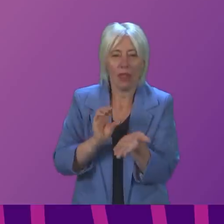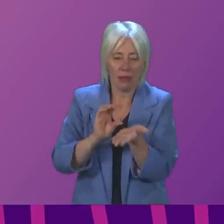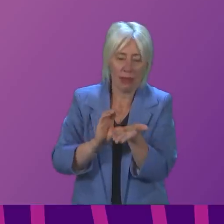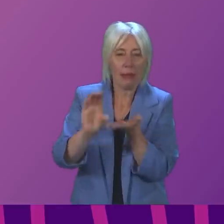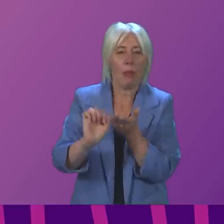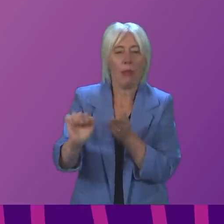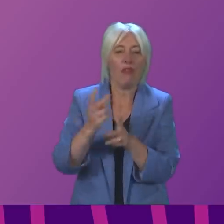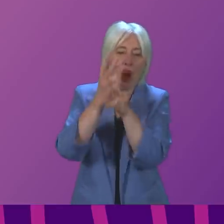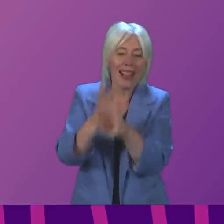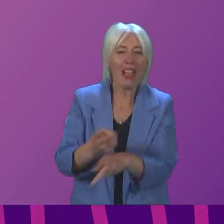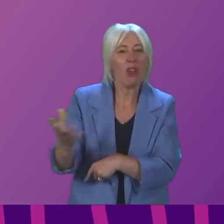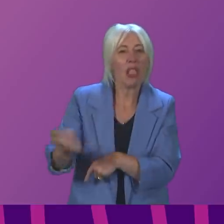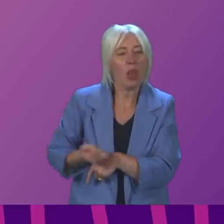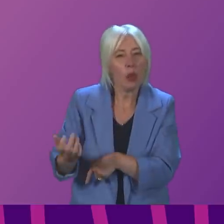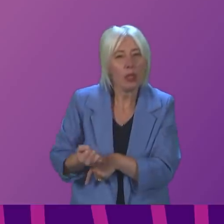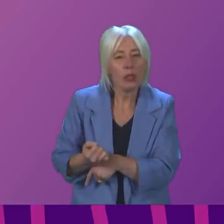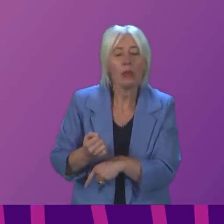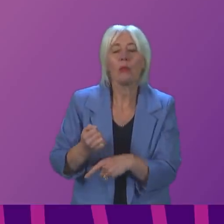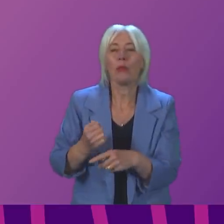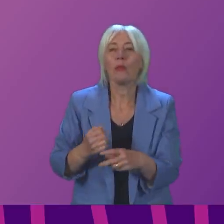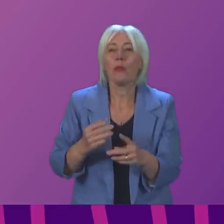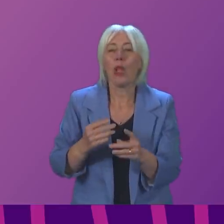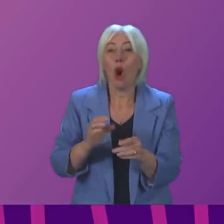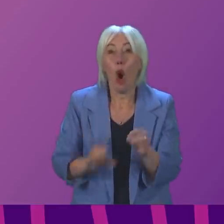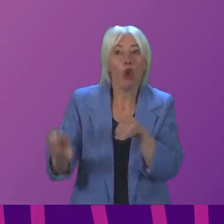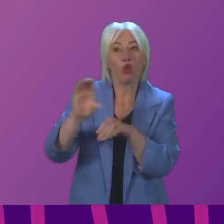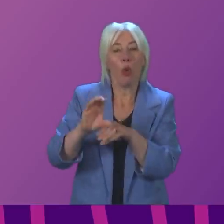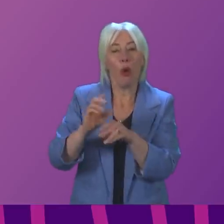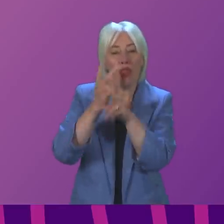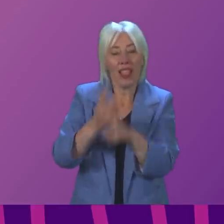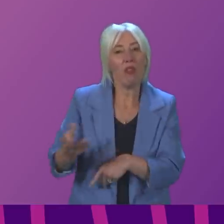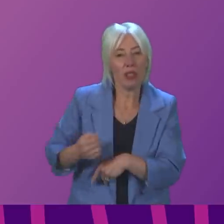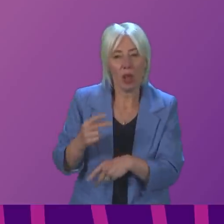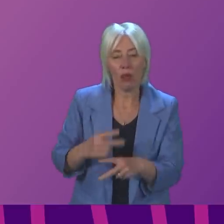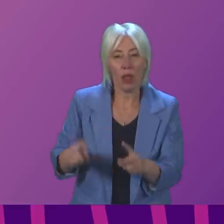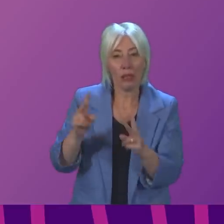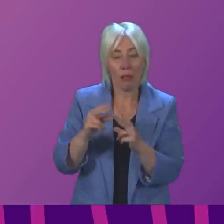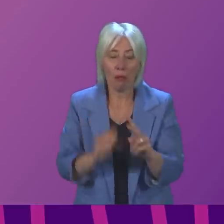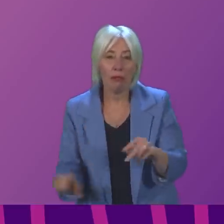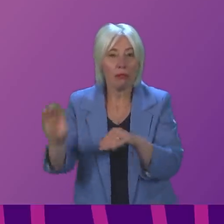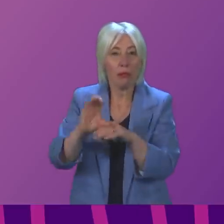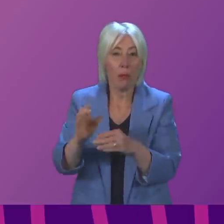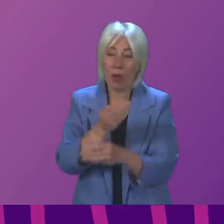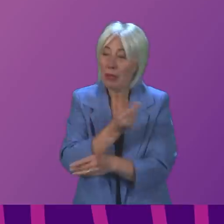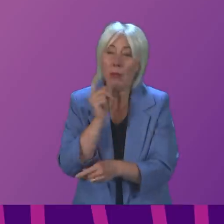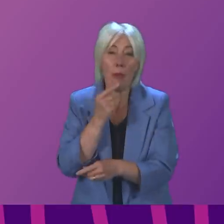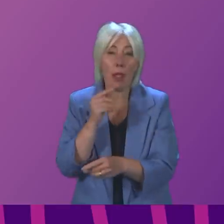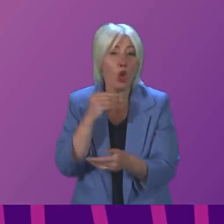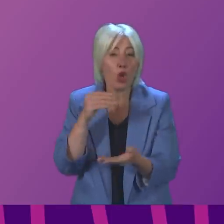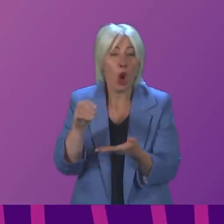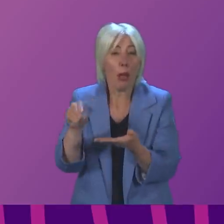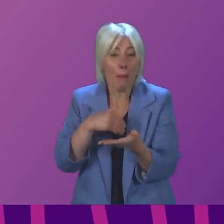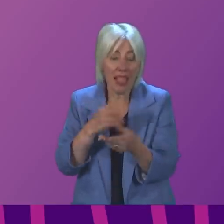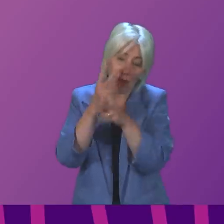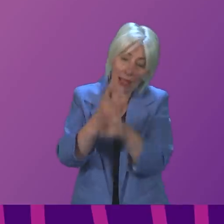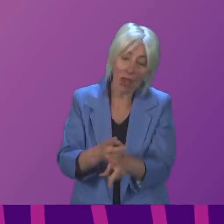over £230 twice a year on top of carers' allowance to support around 91,000 unpaid carers. We provided an additional